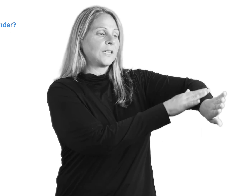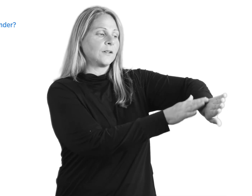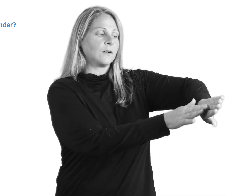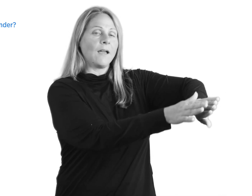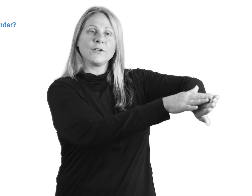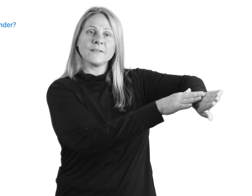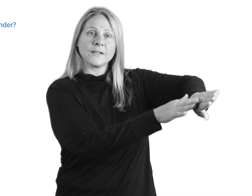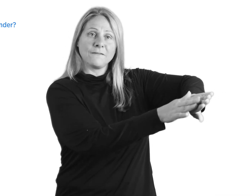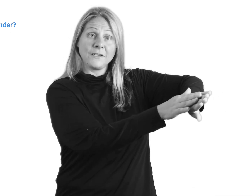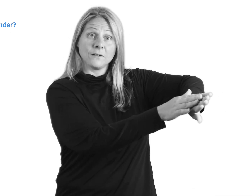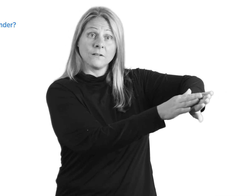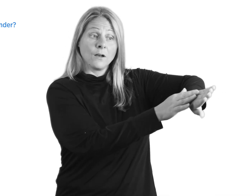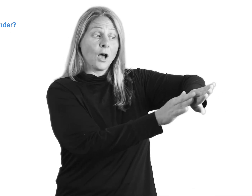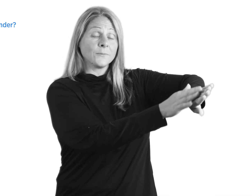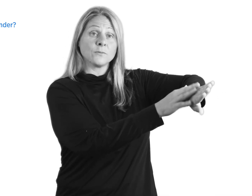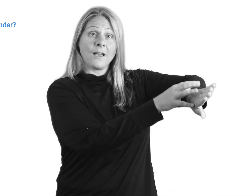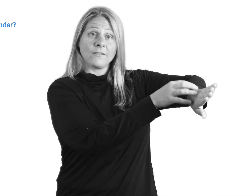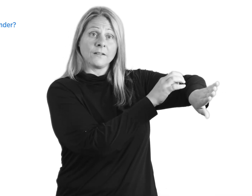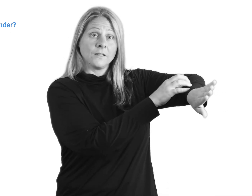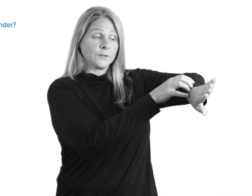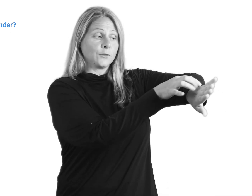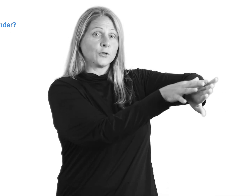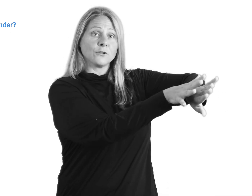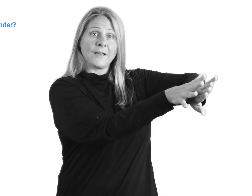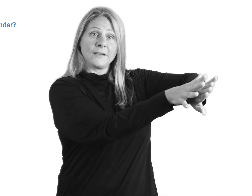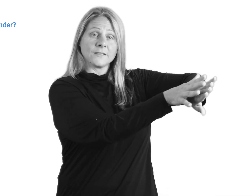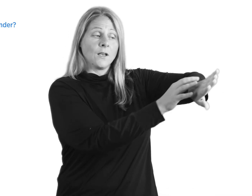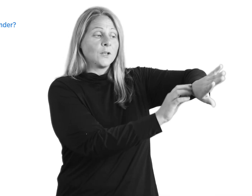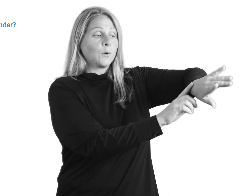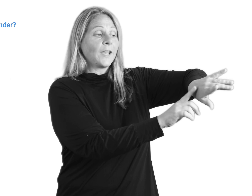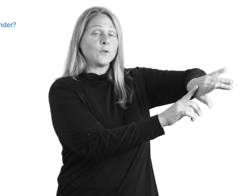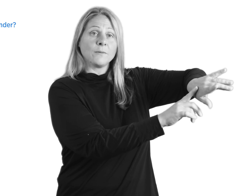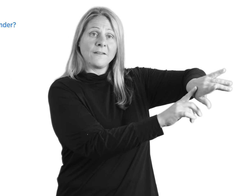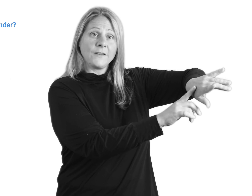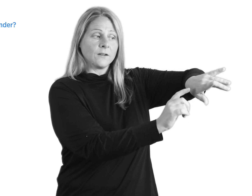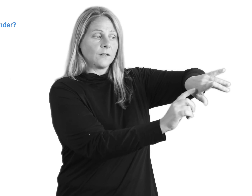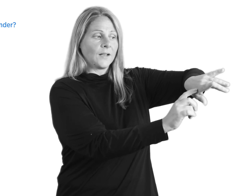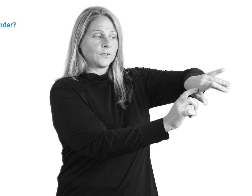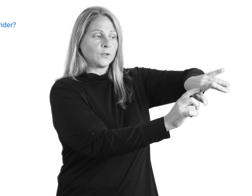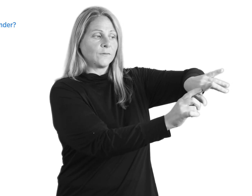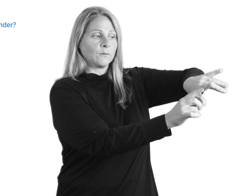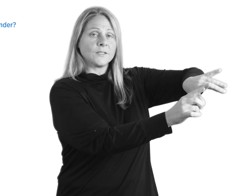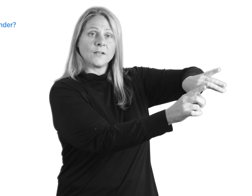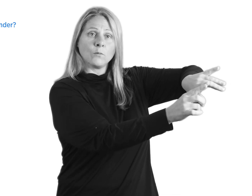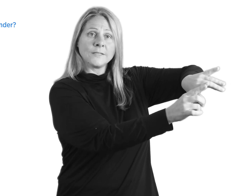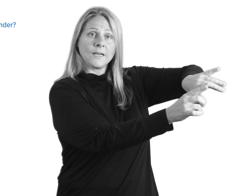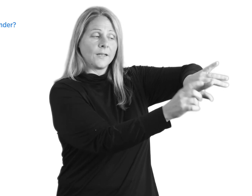here, everything that I feel comes from having little nerve endings. So I know that my finger has a nerve that runs down one side